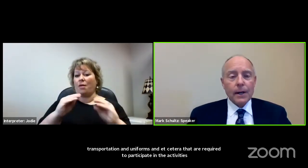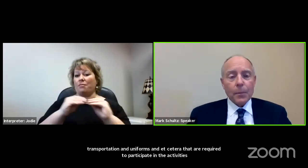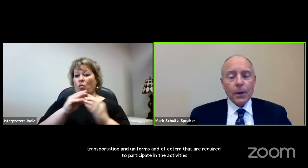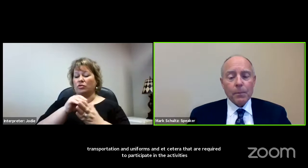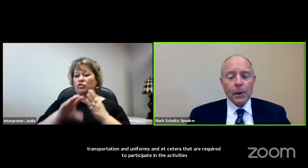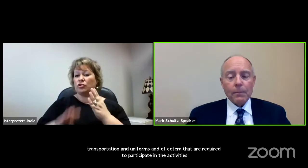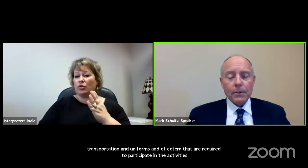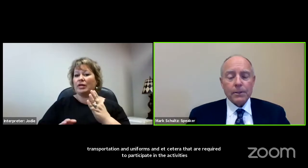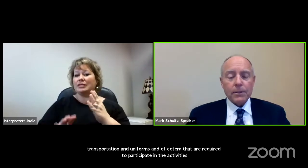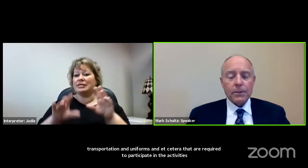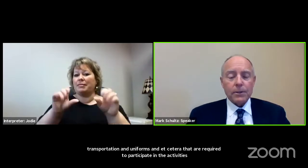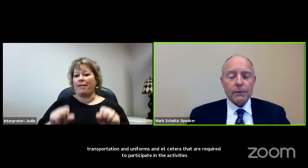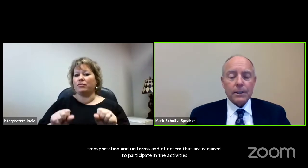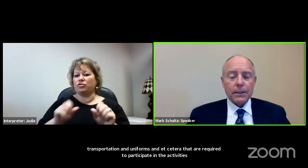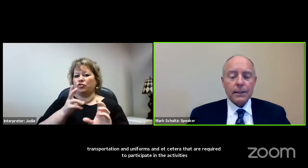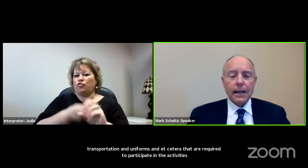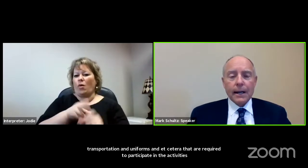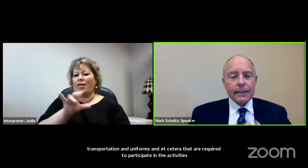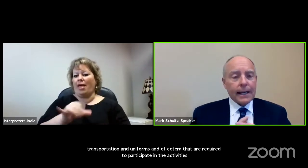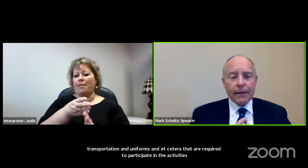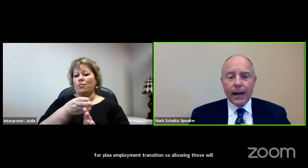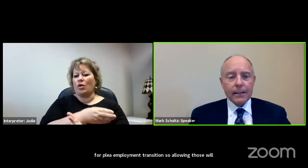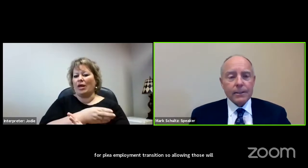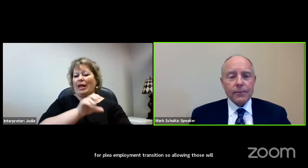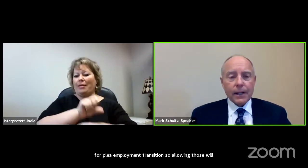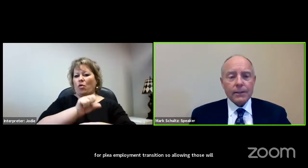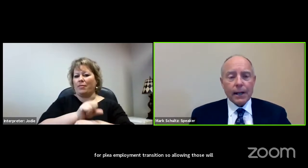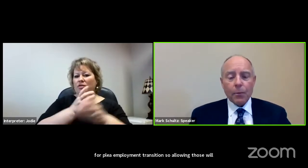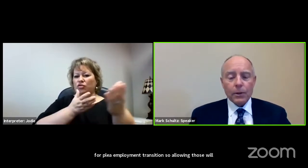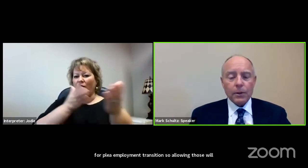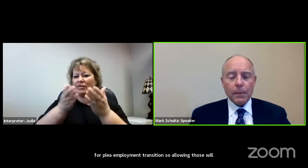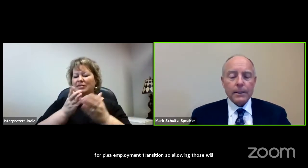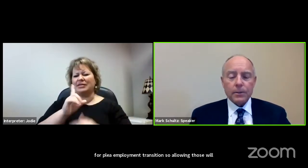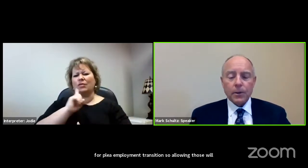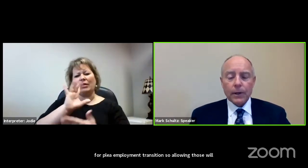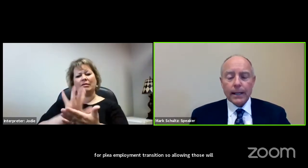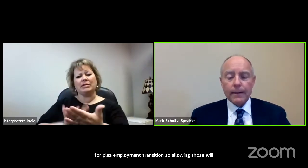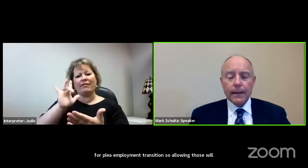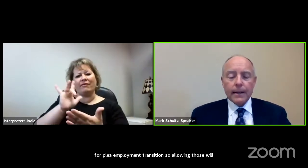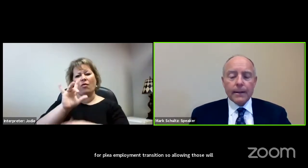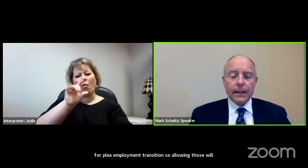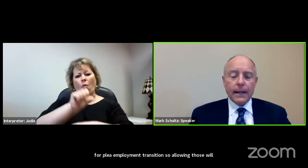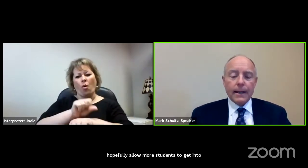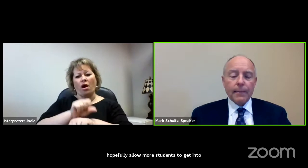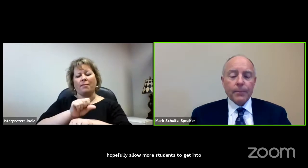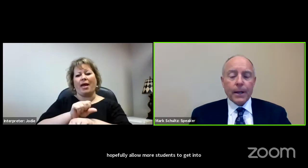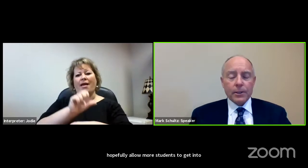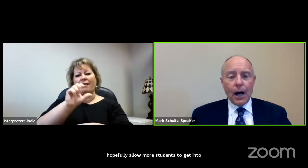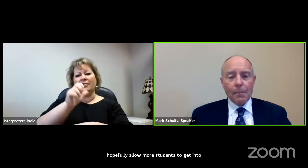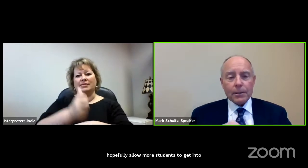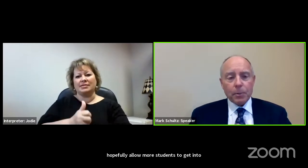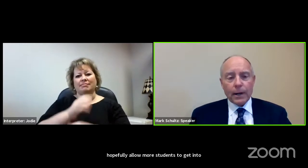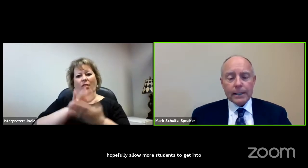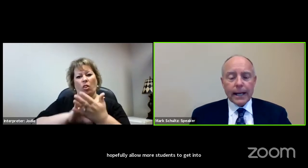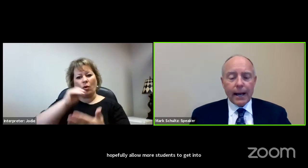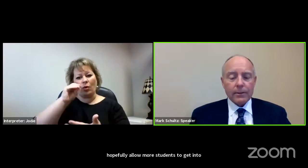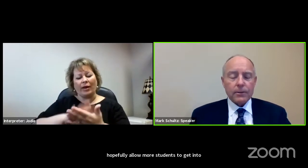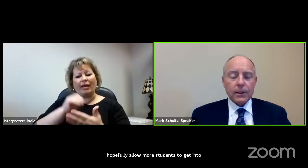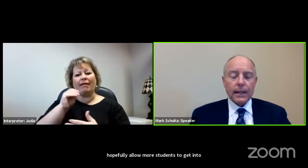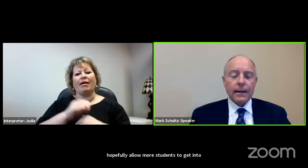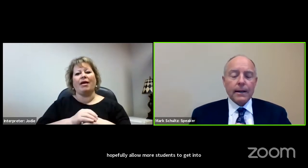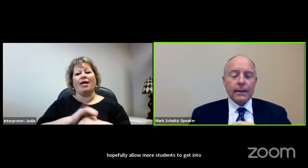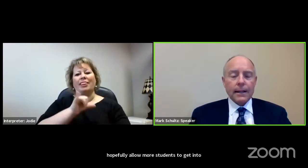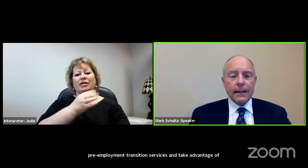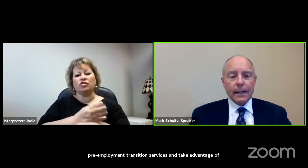into pre-employment transition services and take advantage of things like work-based learning, the job exploration